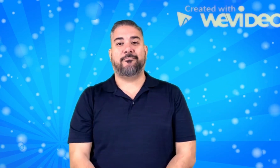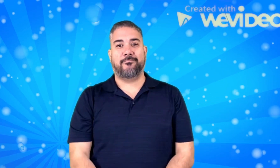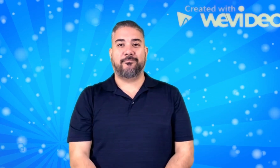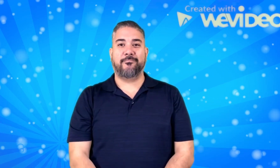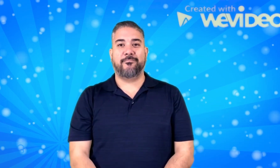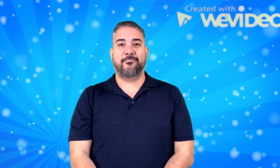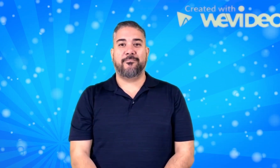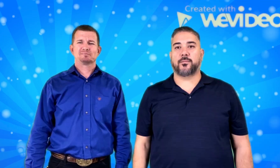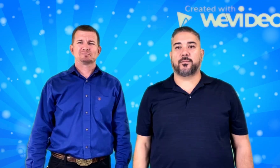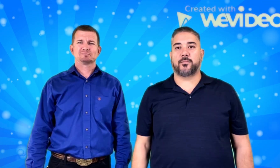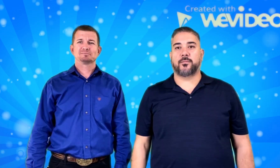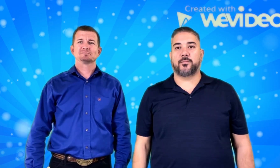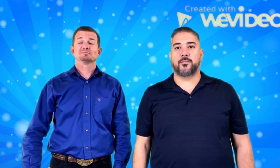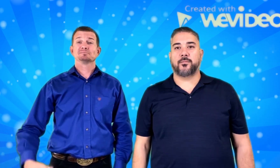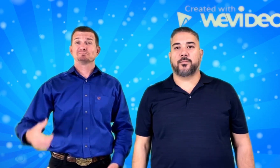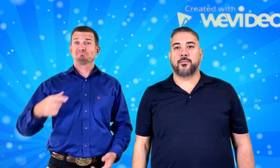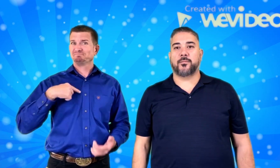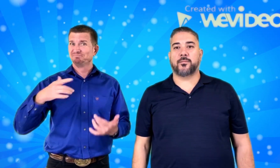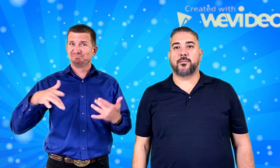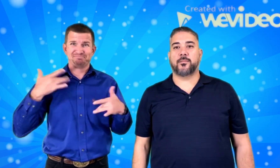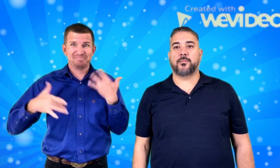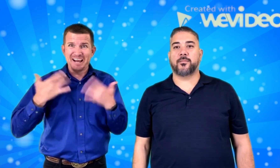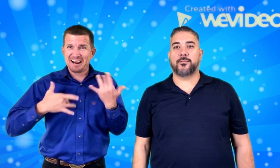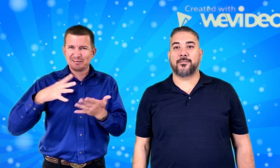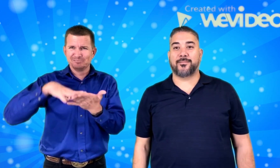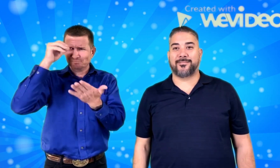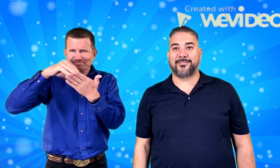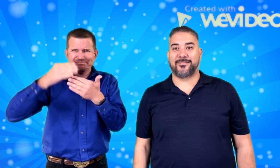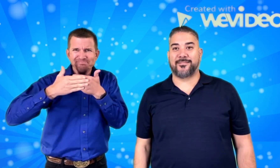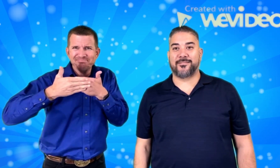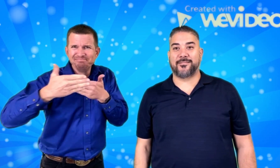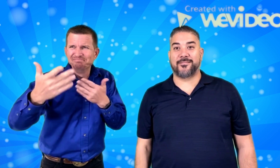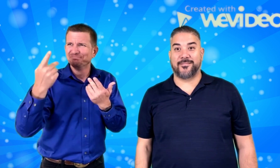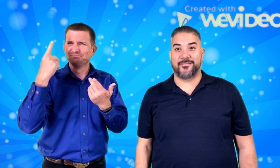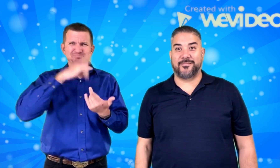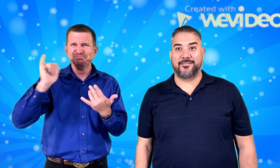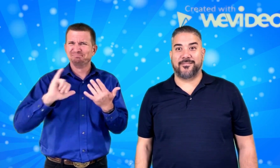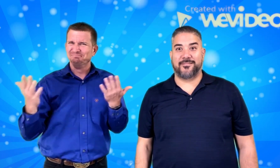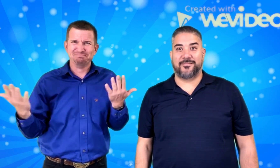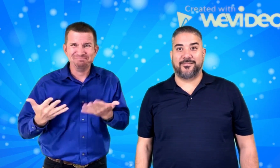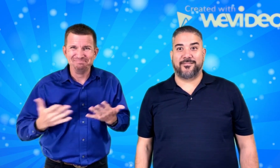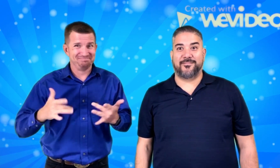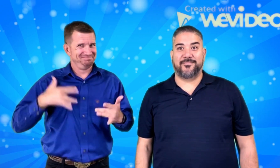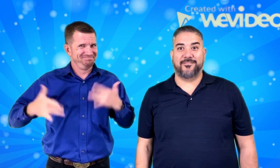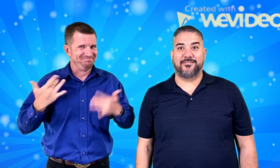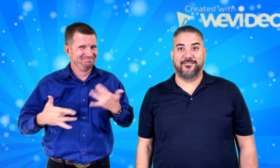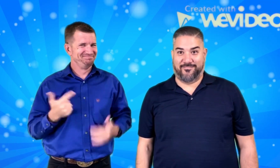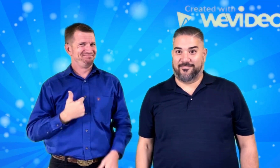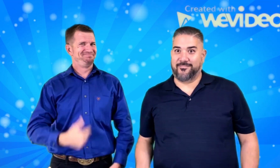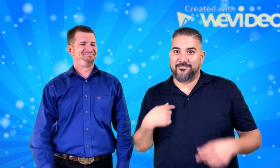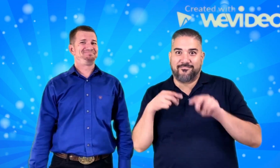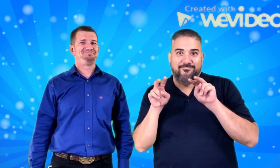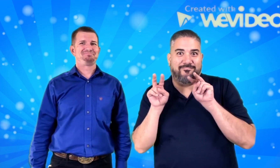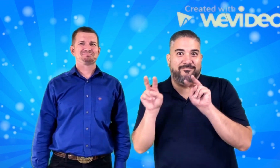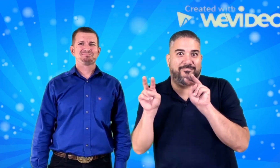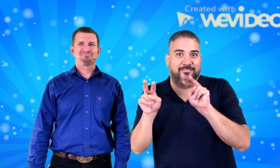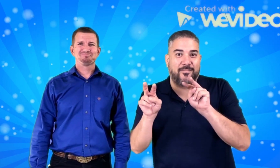I am so excited for this week and all that we are going to learn. I can't wait. That week we will have